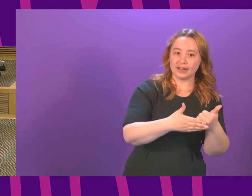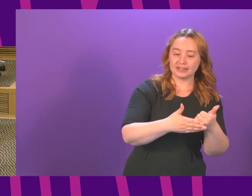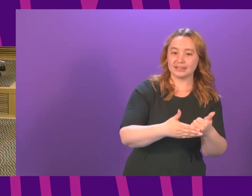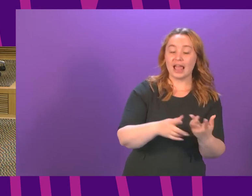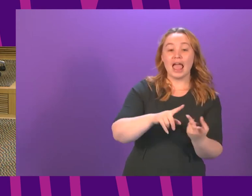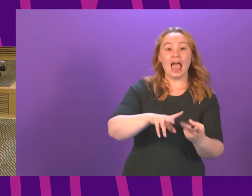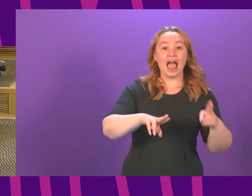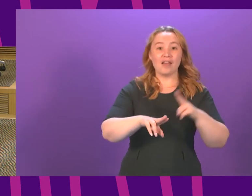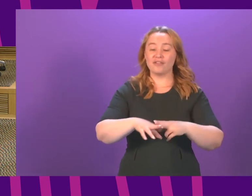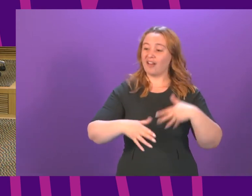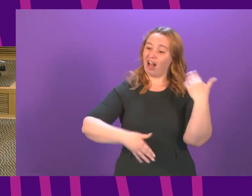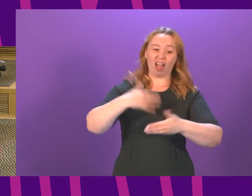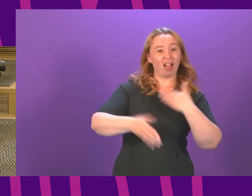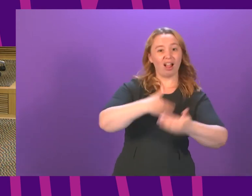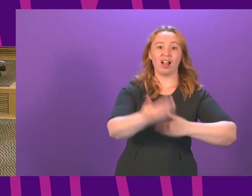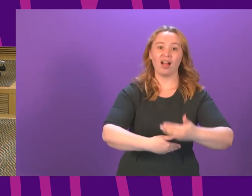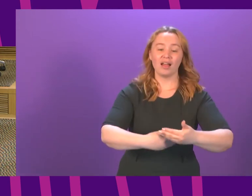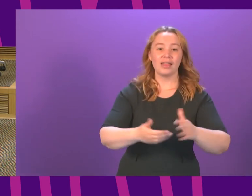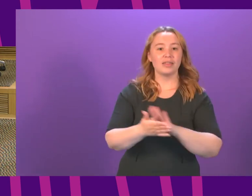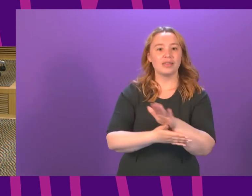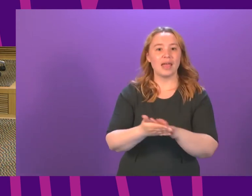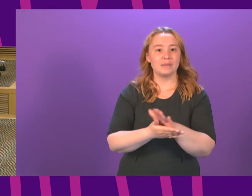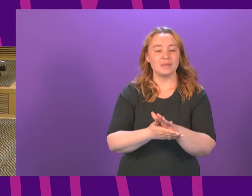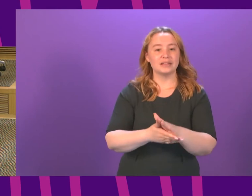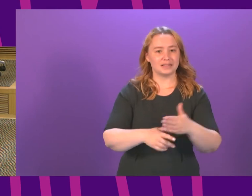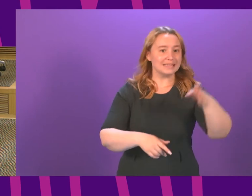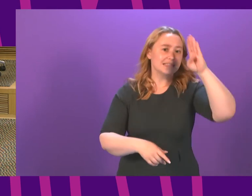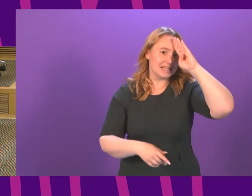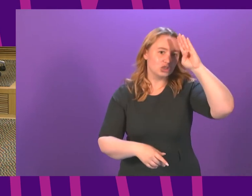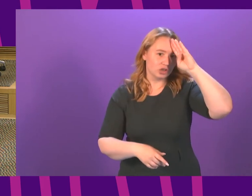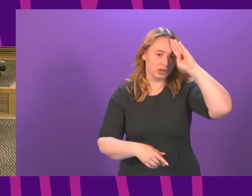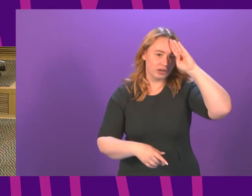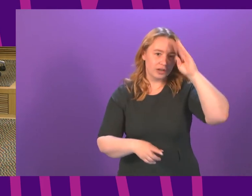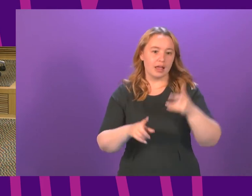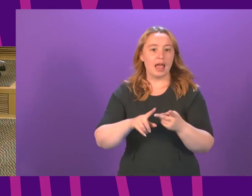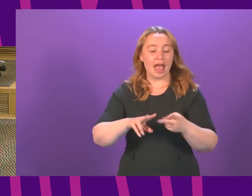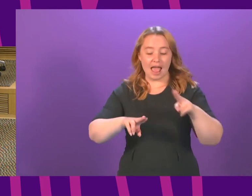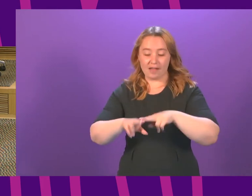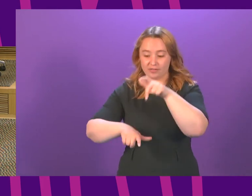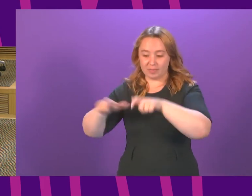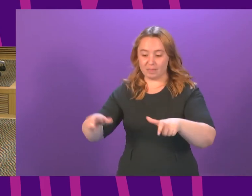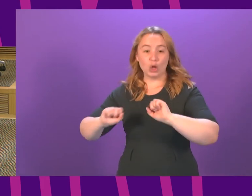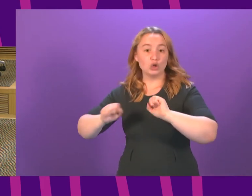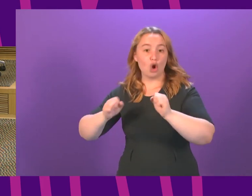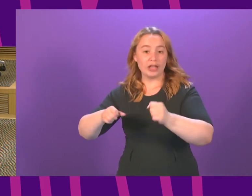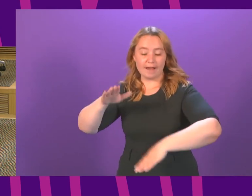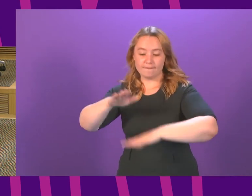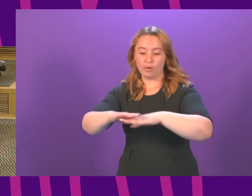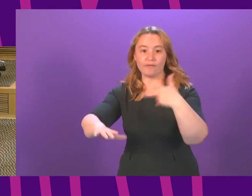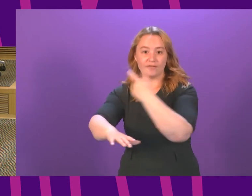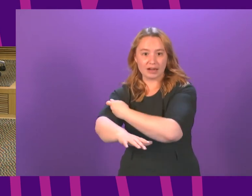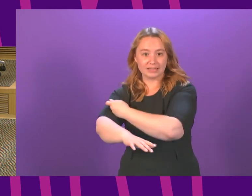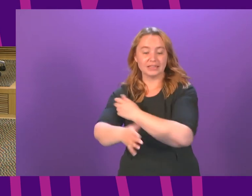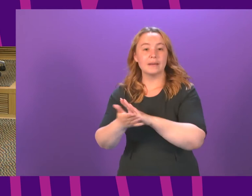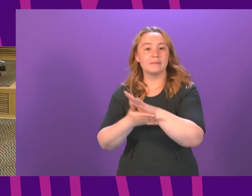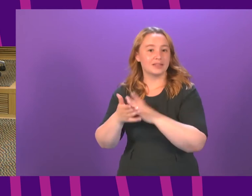it is possible that from that unvaccinated or rather not fully vaccinated pool we would still start to see hospital